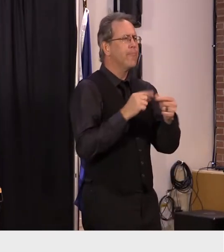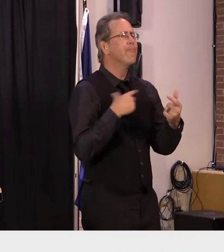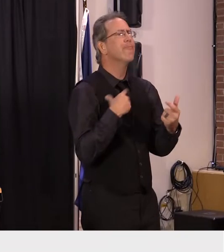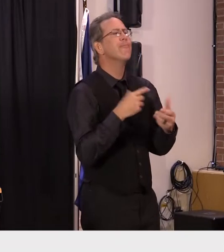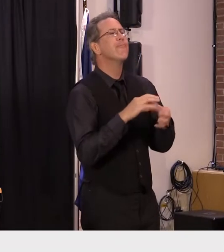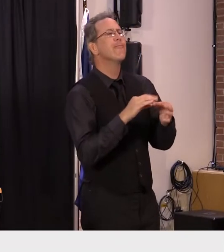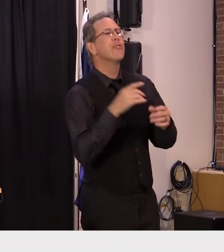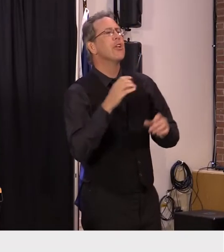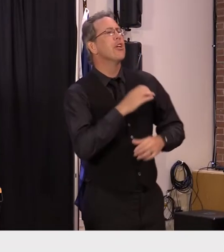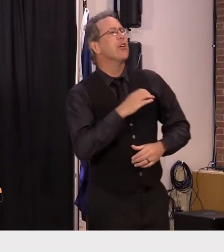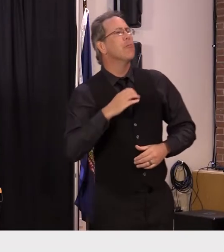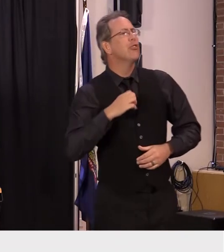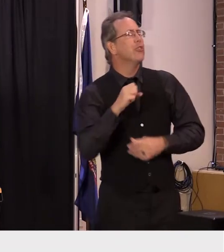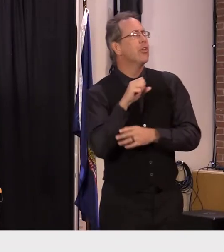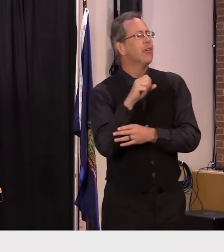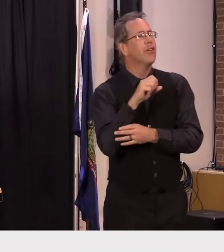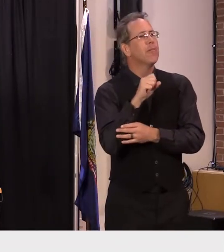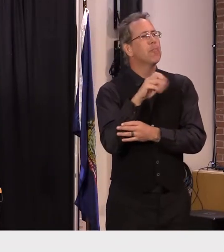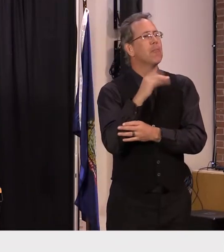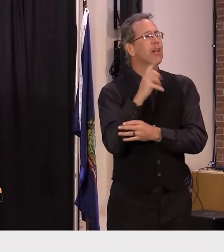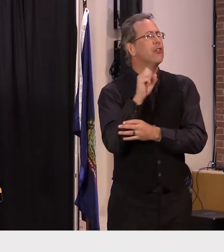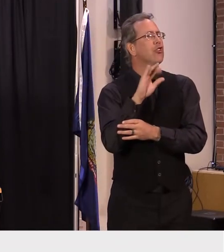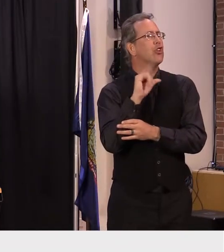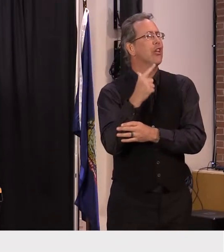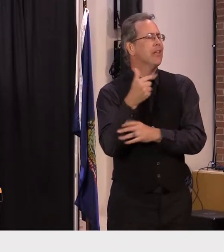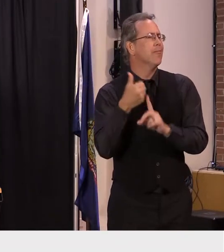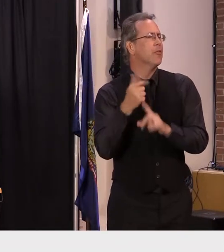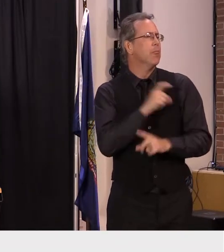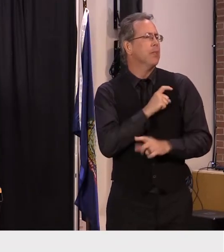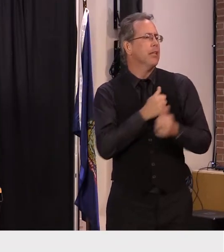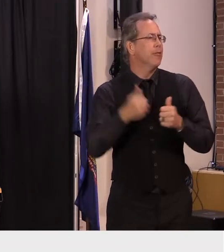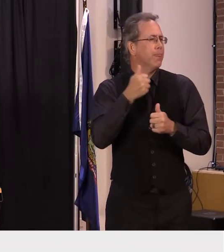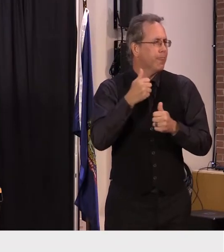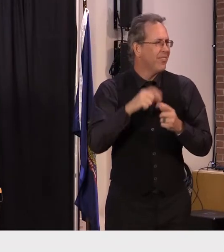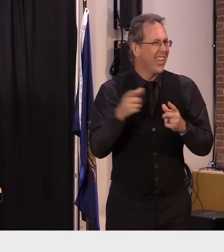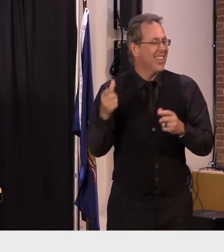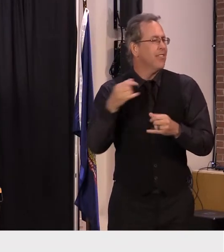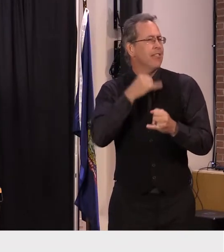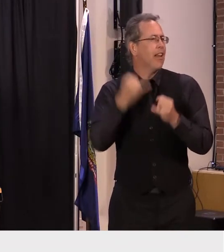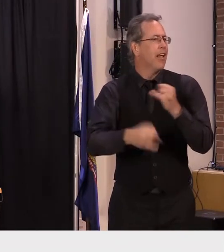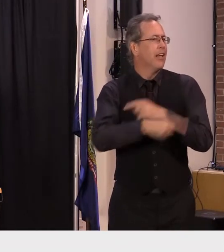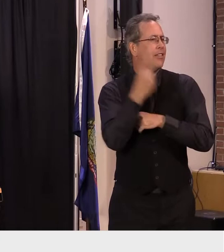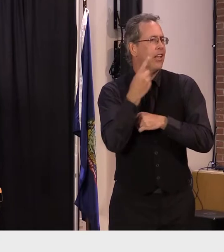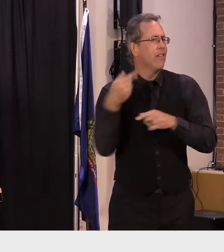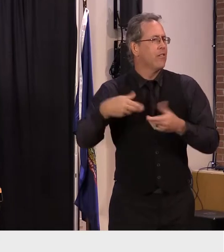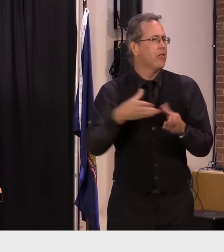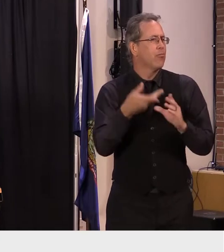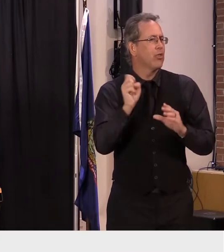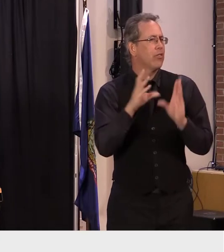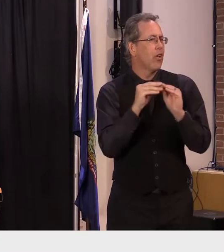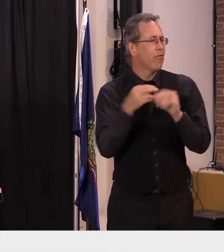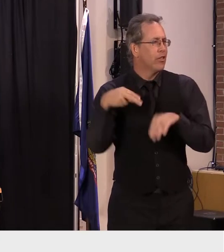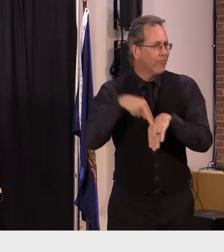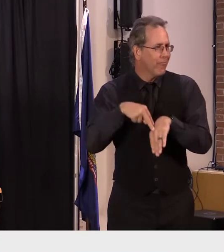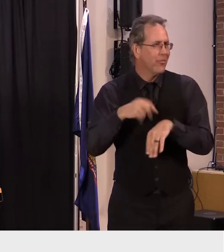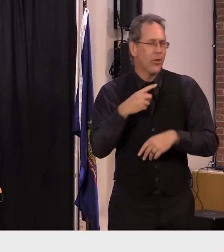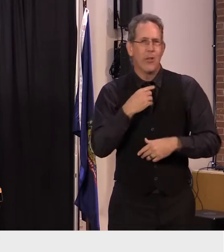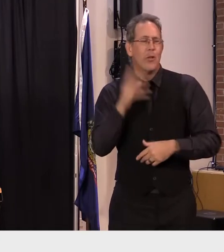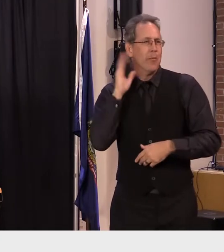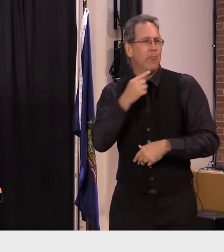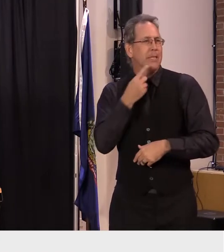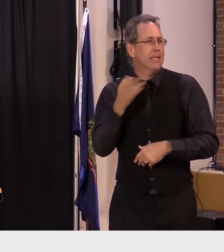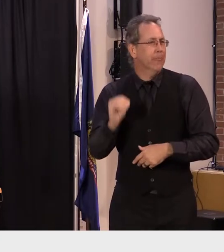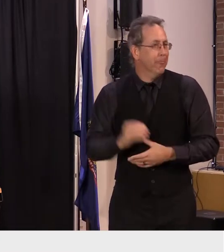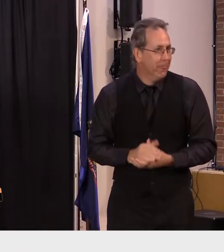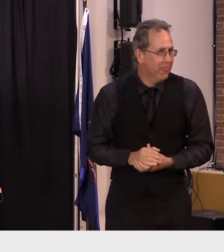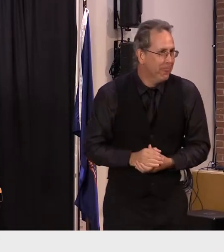shirling is here with us today and this will be his last press briefing at least with us and as